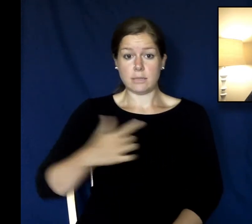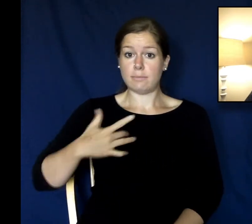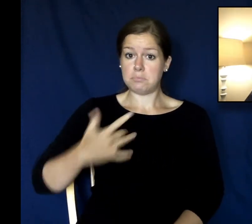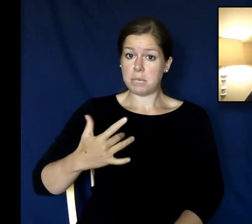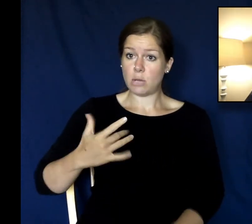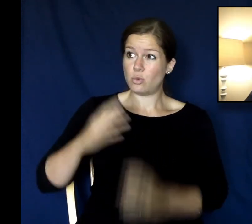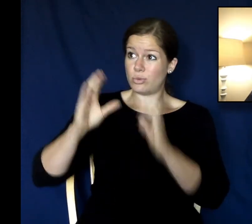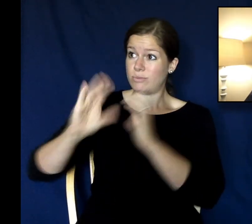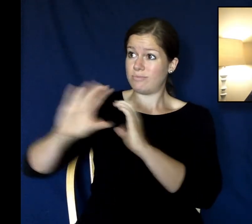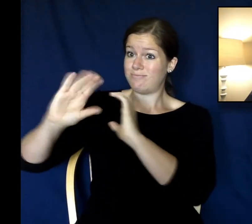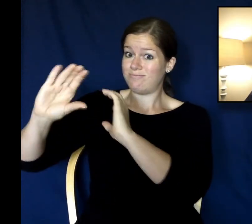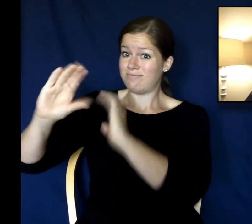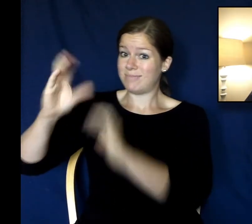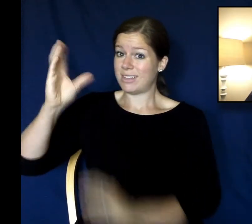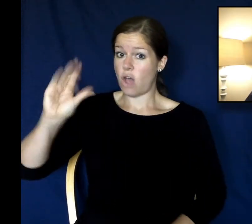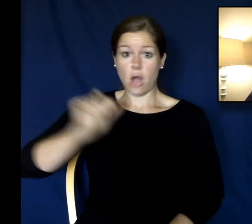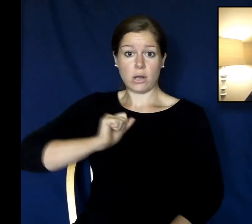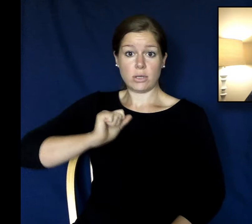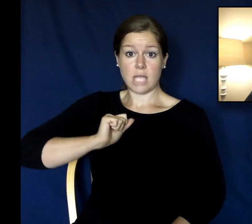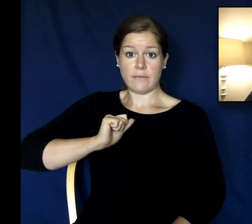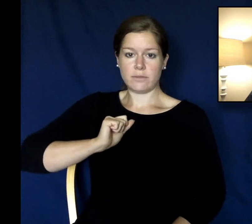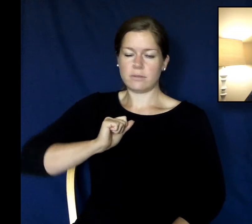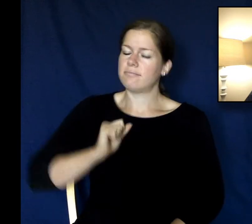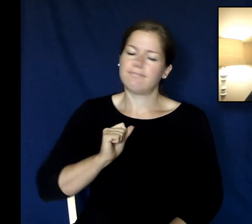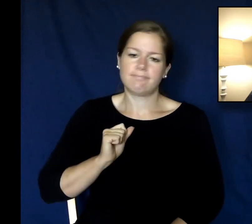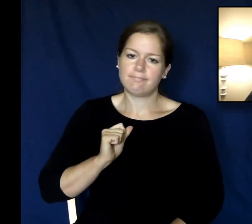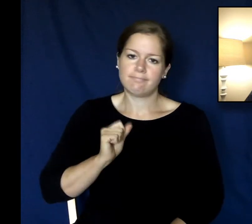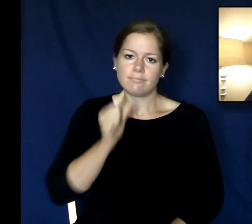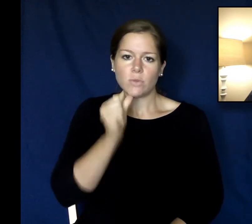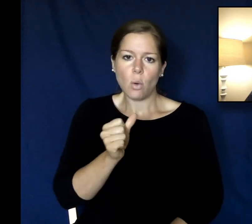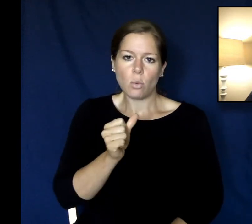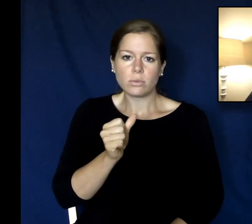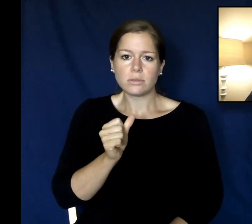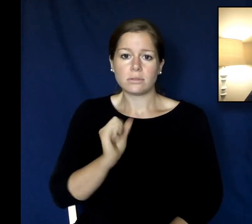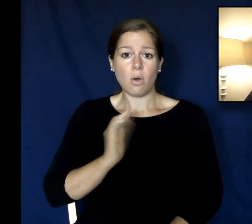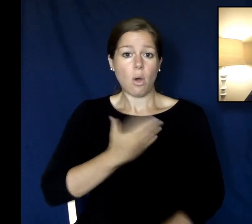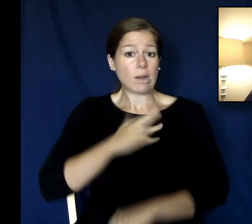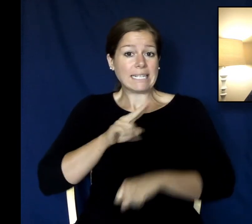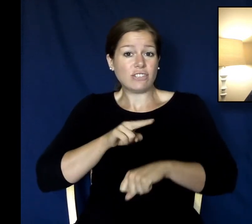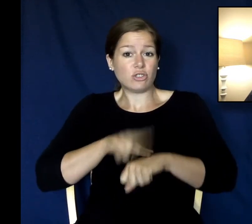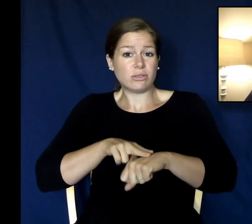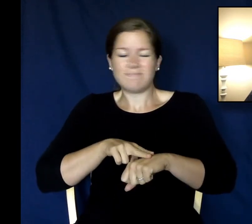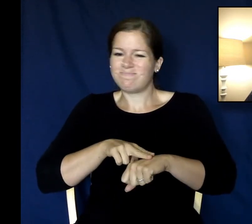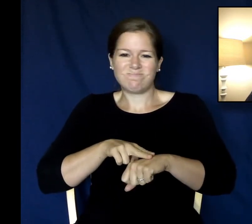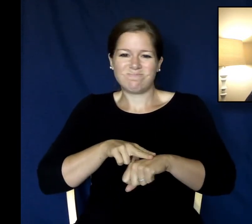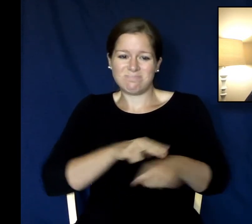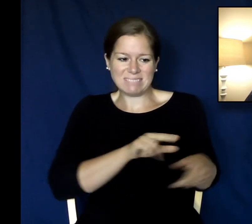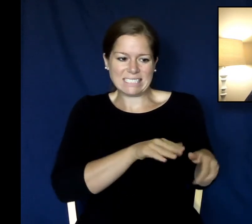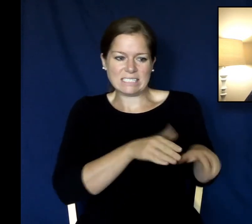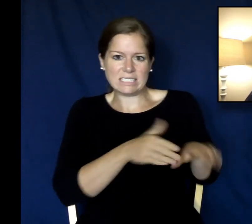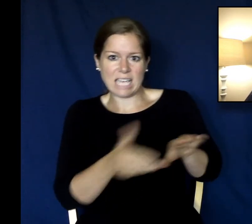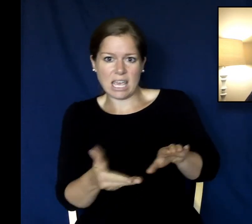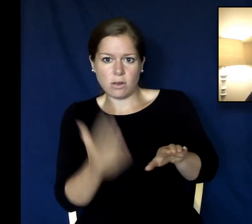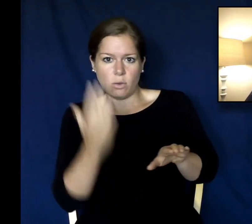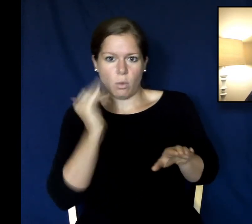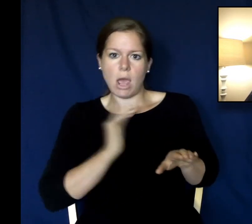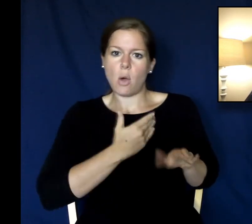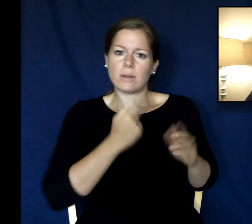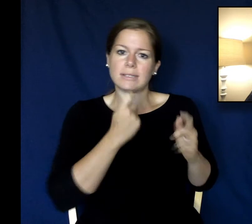says this that no man seeks after God uh what does that mean we cannot see we can't seek after God we're dead in our transgressions according to Ephesians